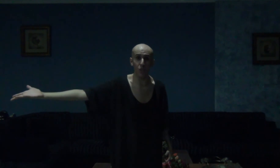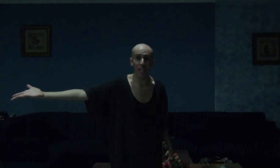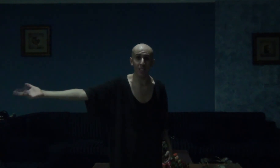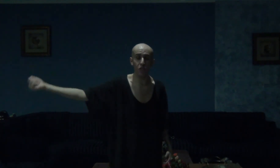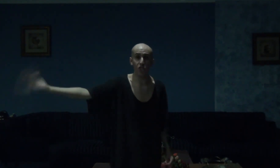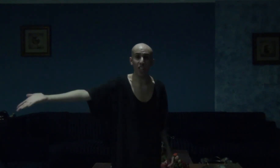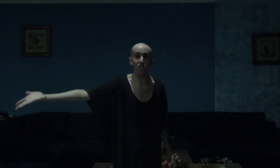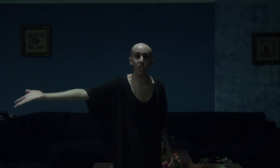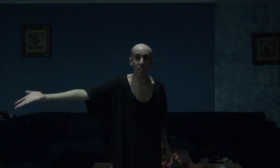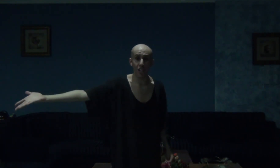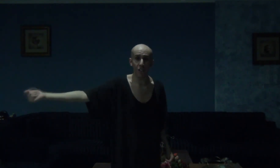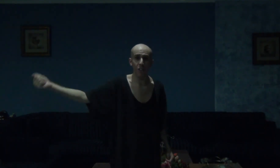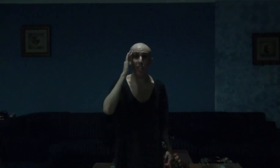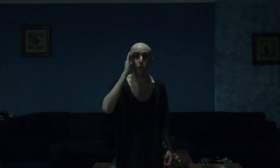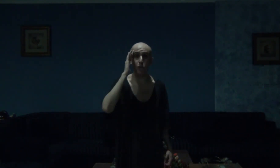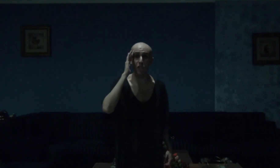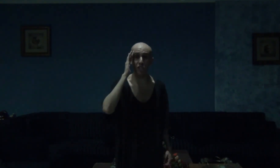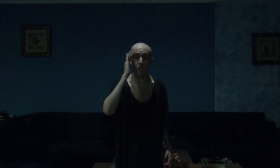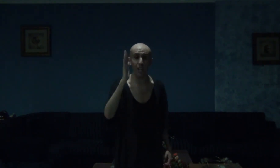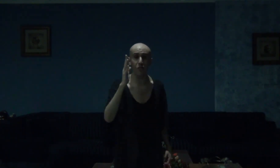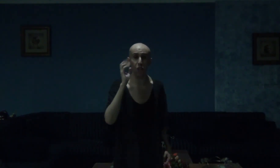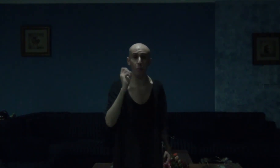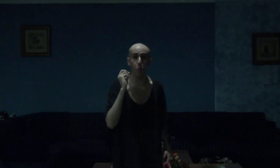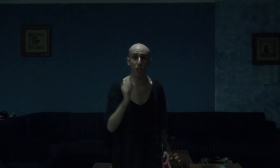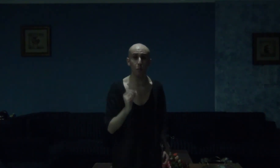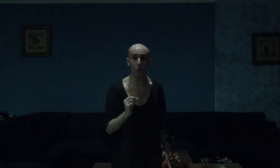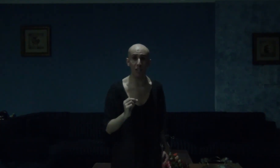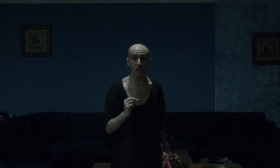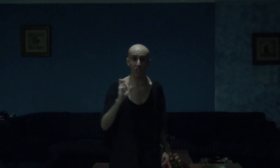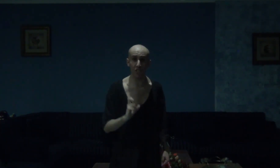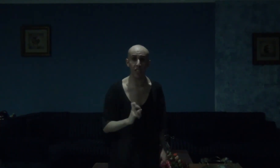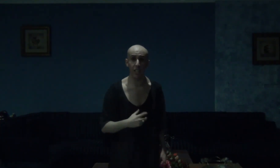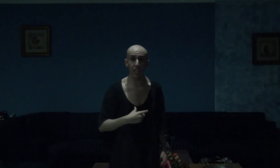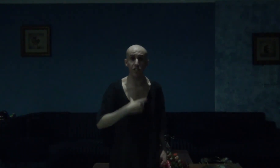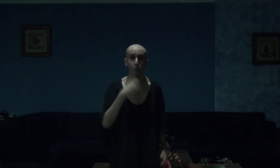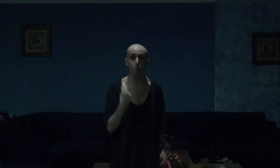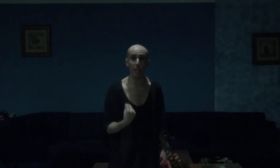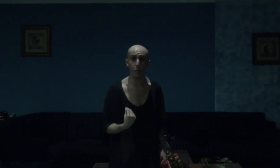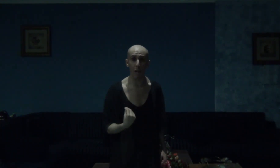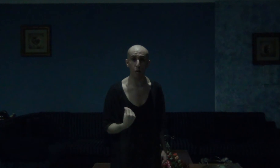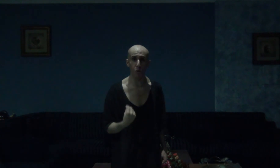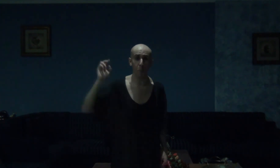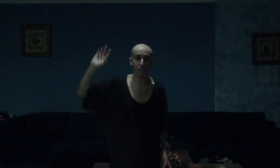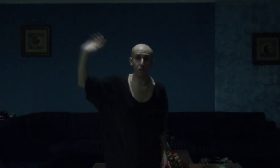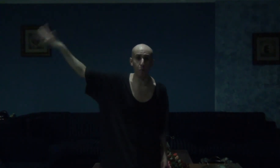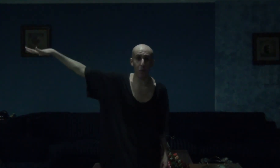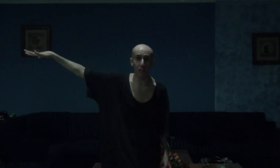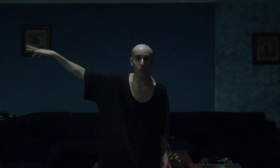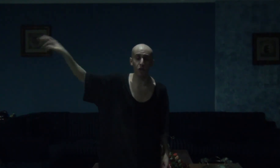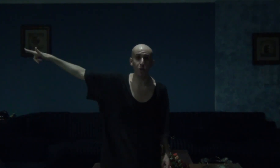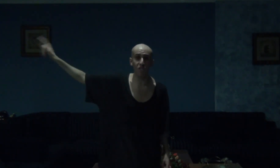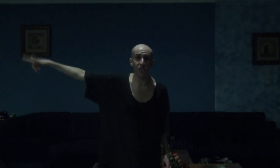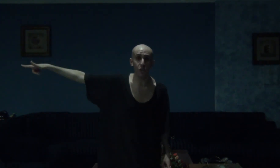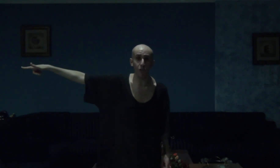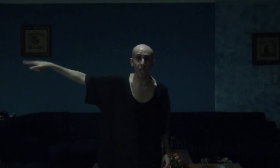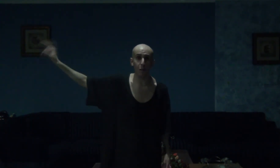as jaskier i could not stand him one bit this guy is a big mouth but compared to his video game